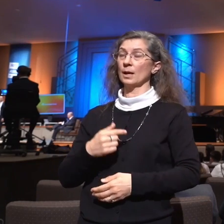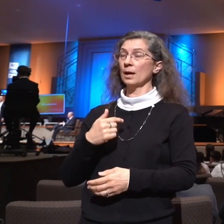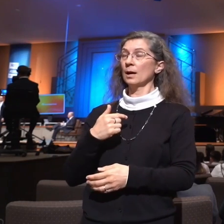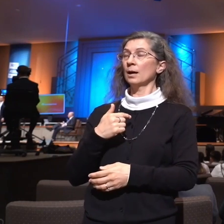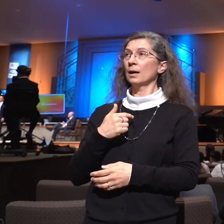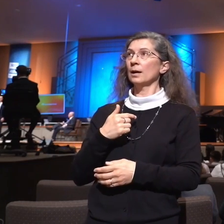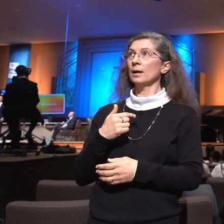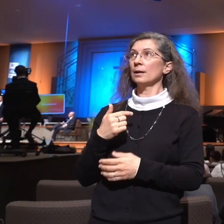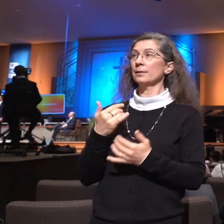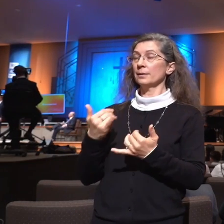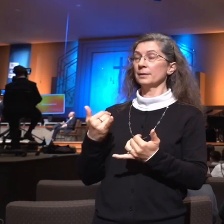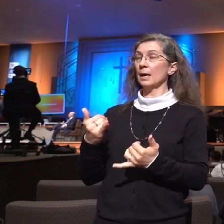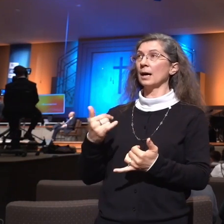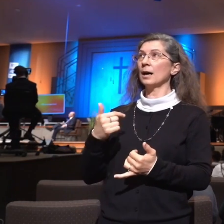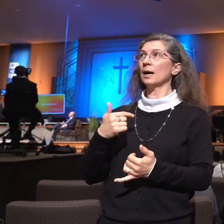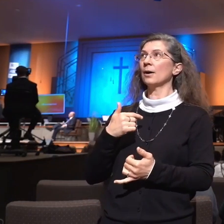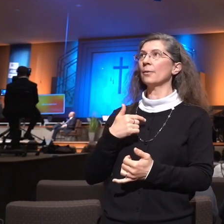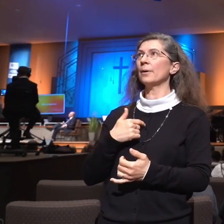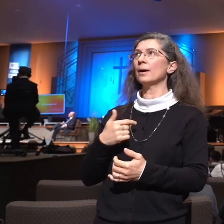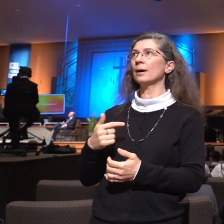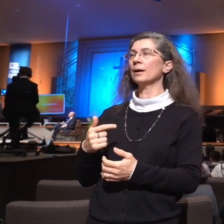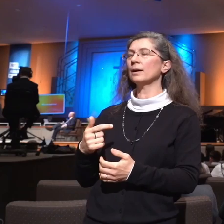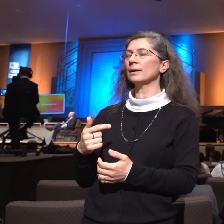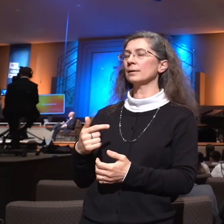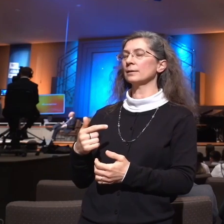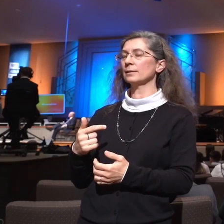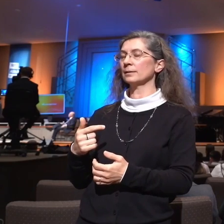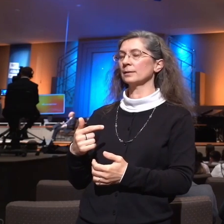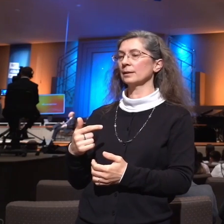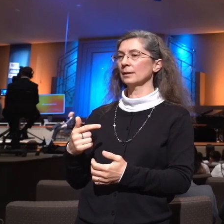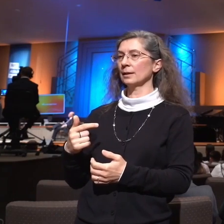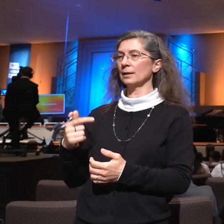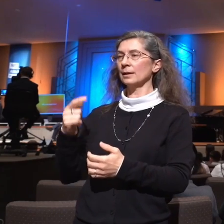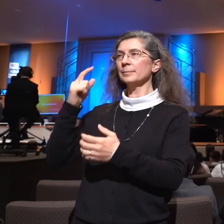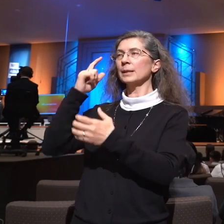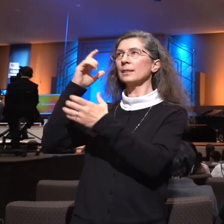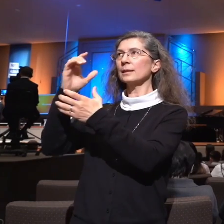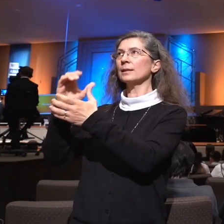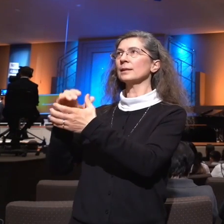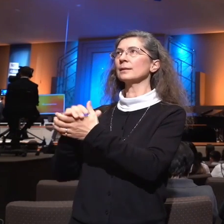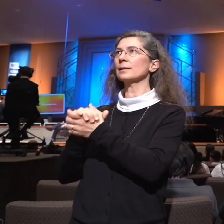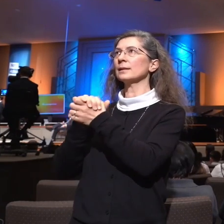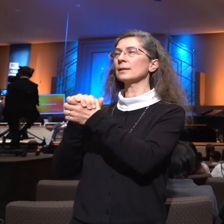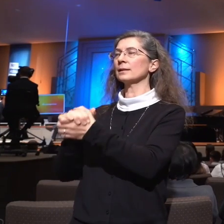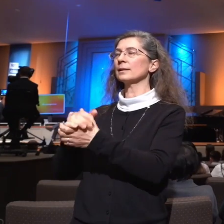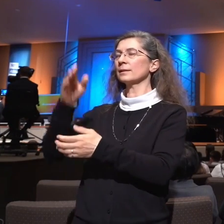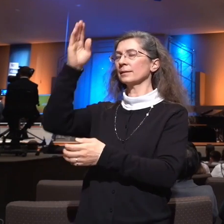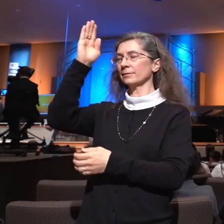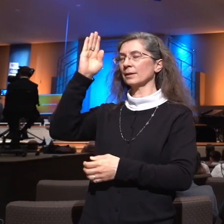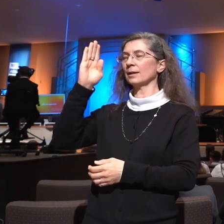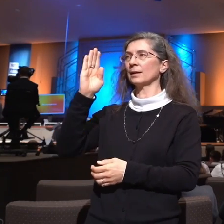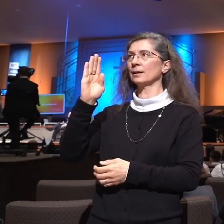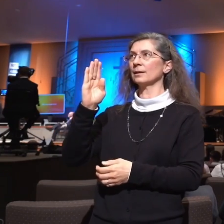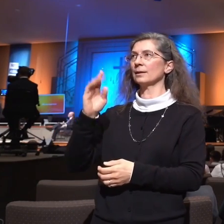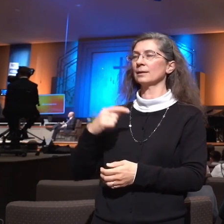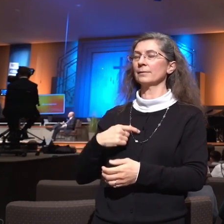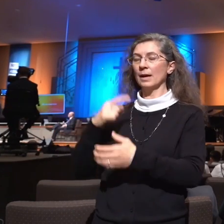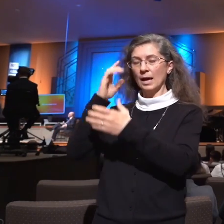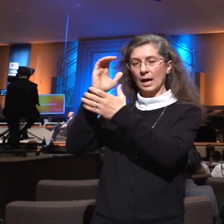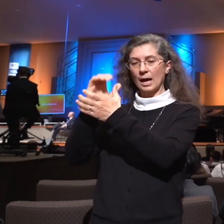that is why, I believe God. I believe His word